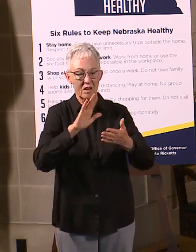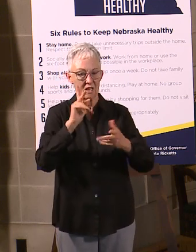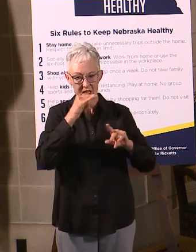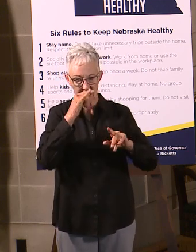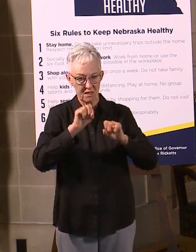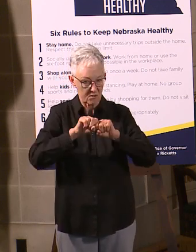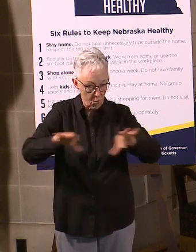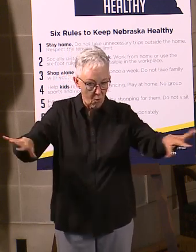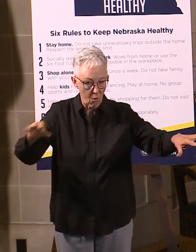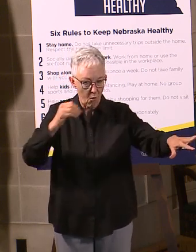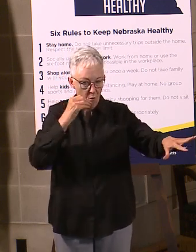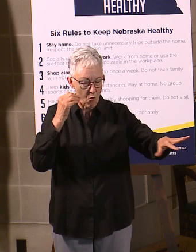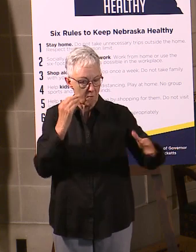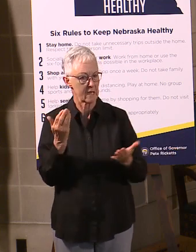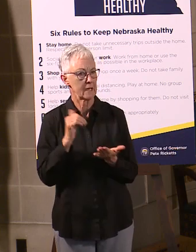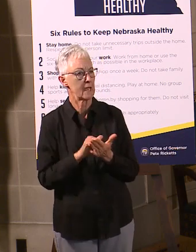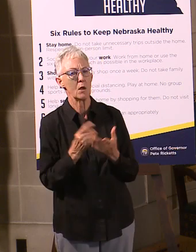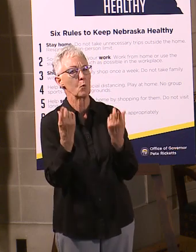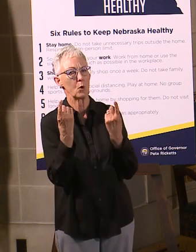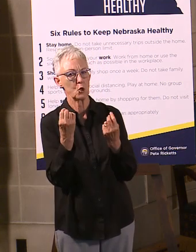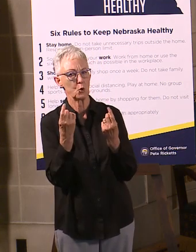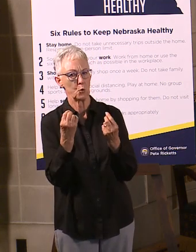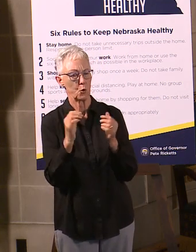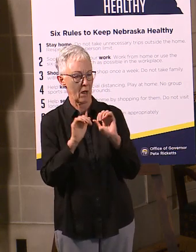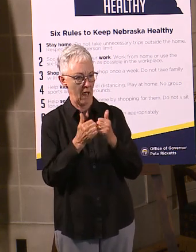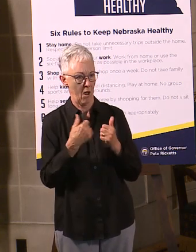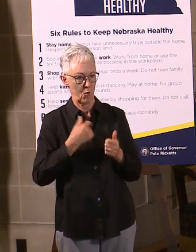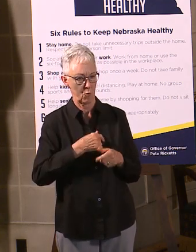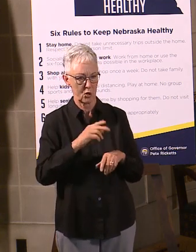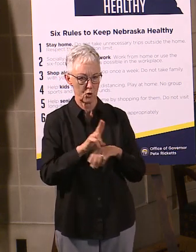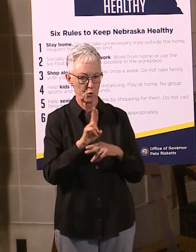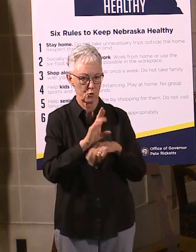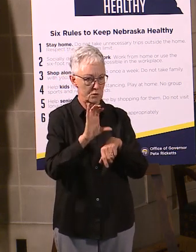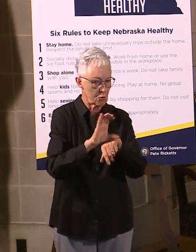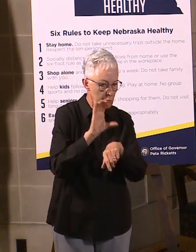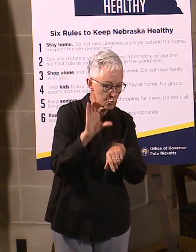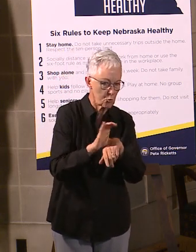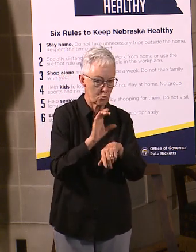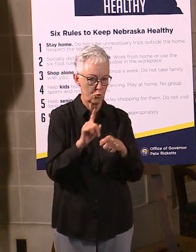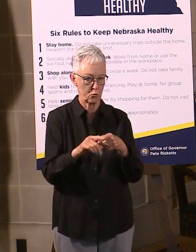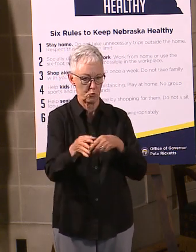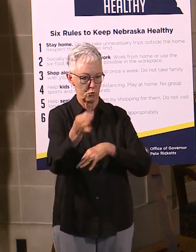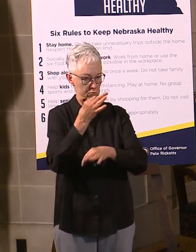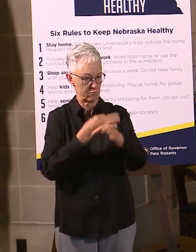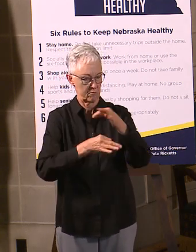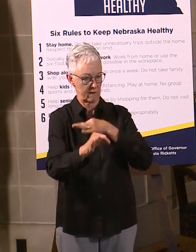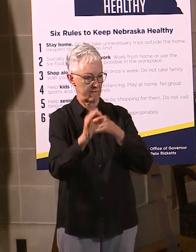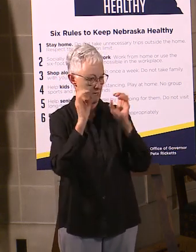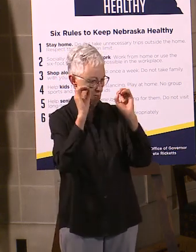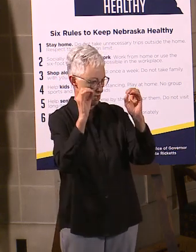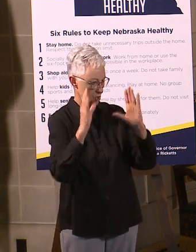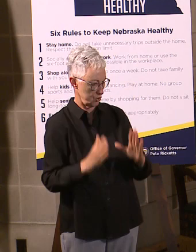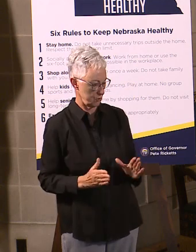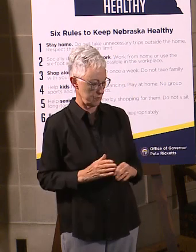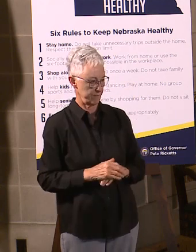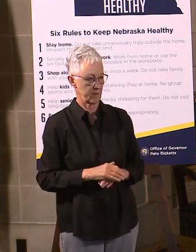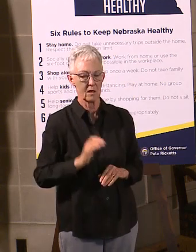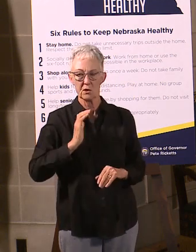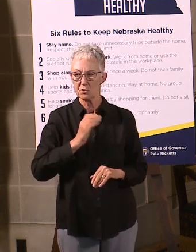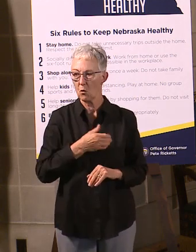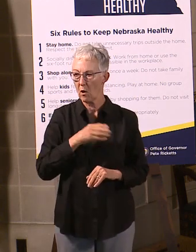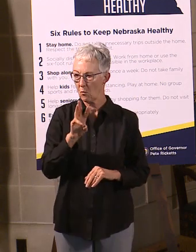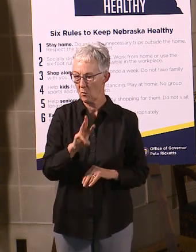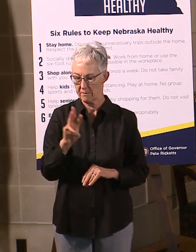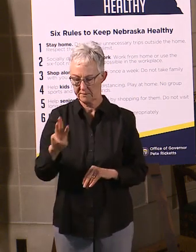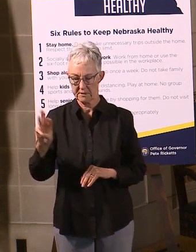in that various setting. And then finally, we have on this particular site some of the professional learning and resources that we're beginning to